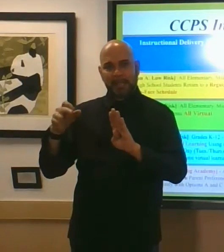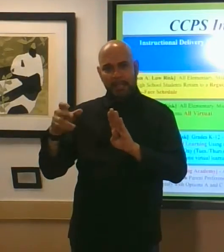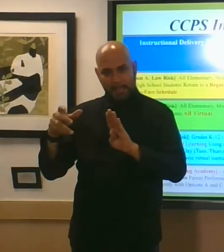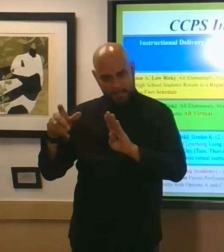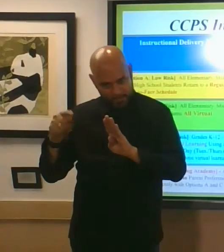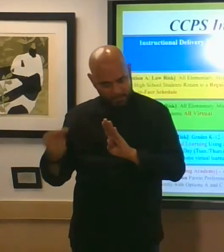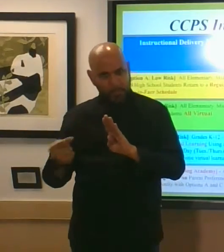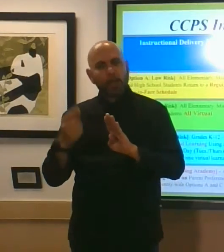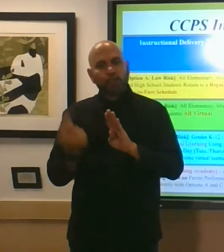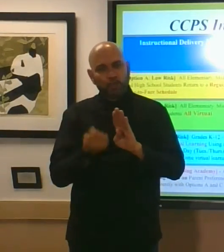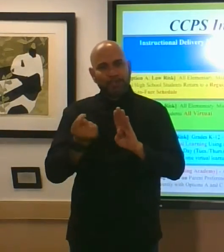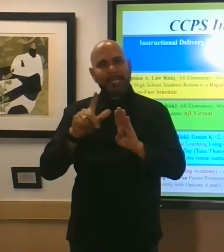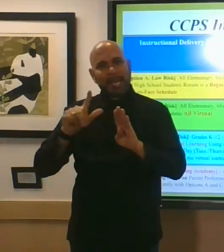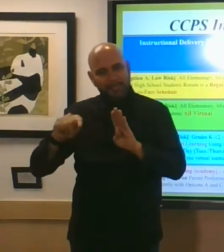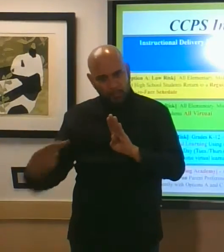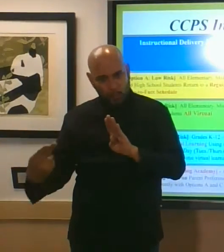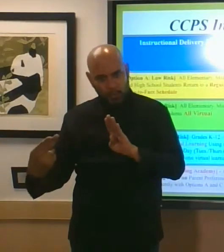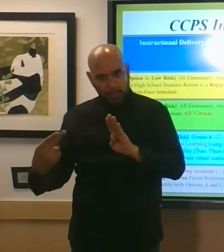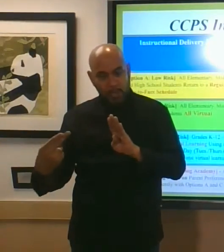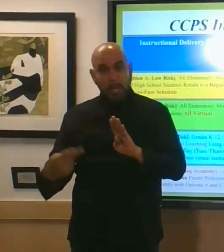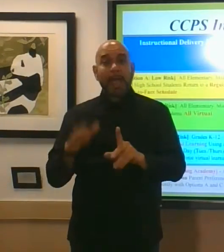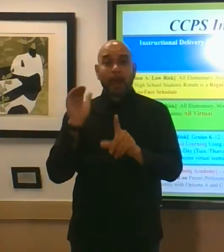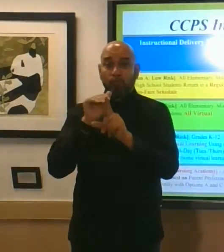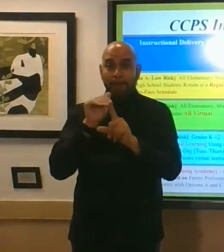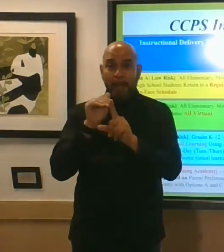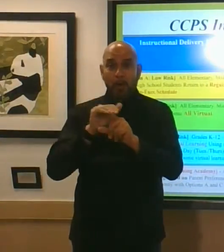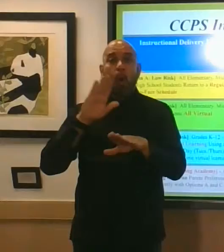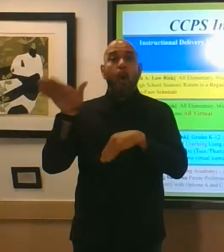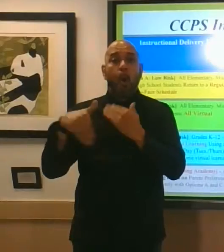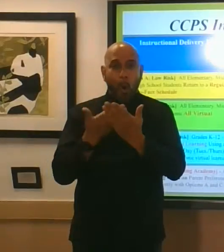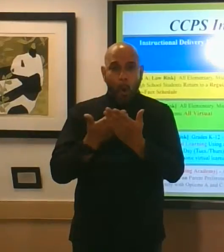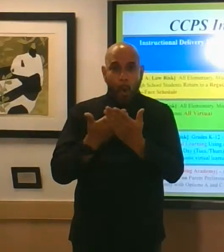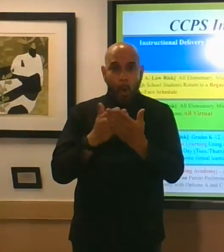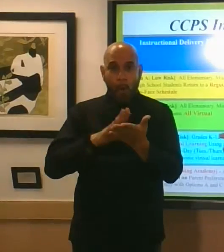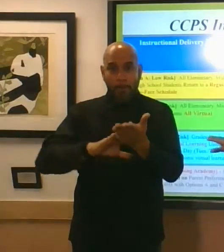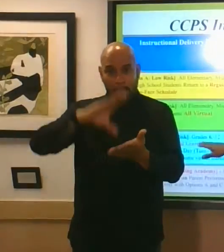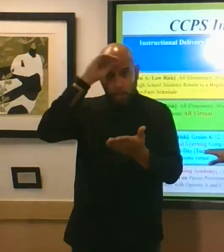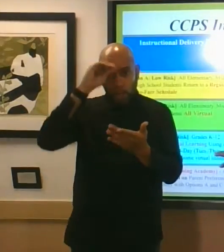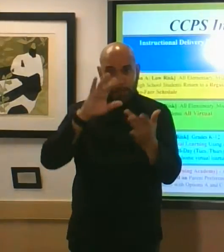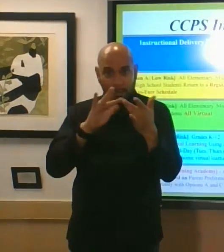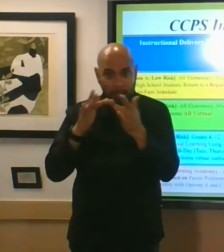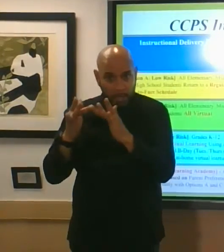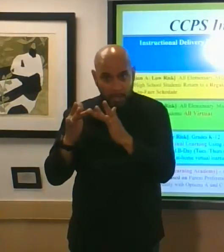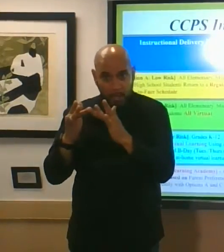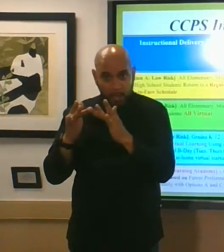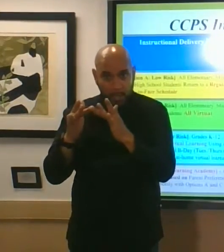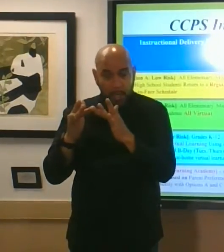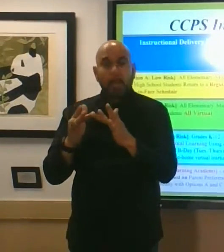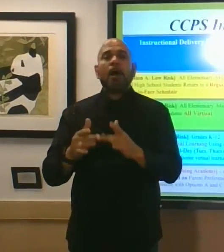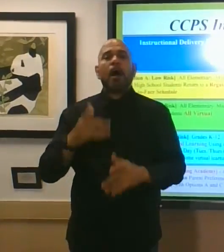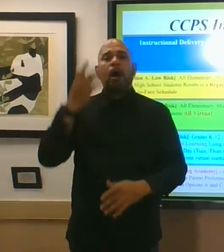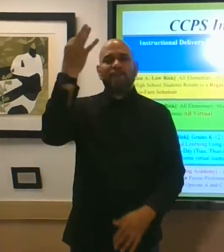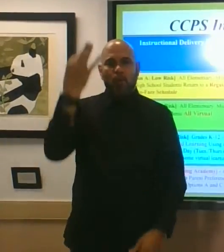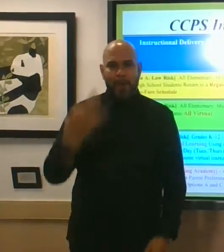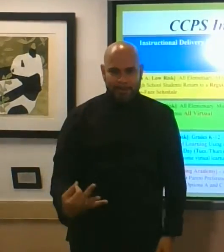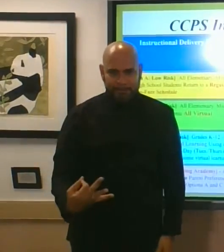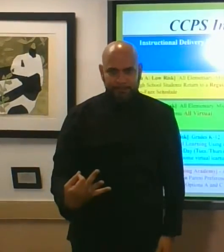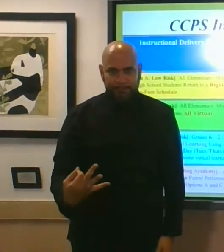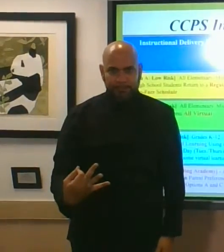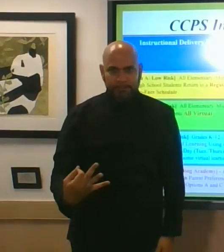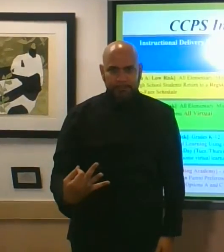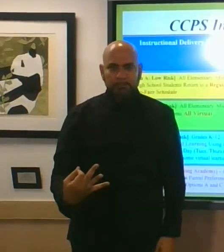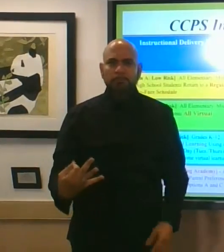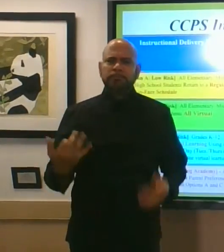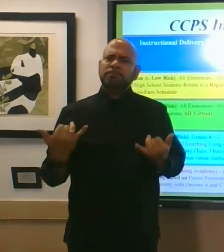virtually learning on fridays now what happens with laptops because in order to do virtual